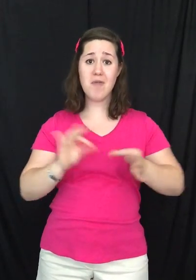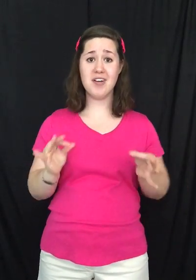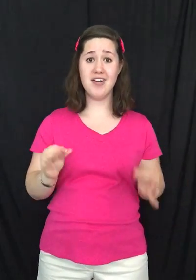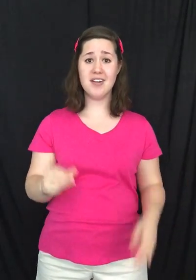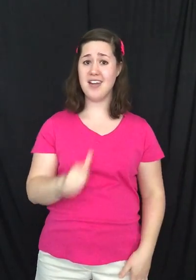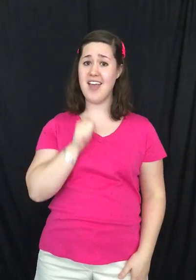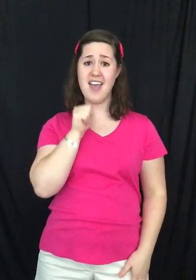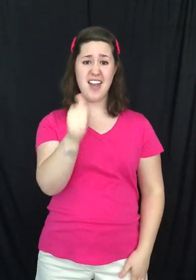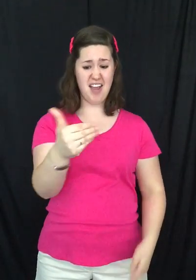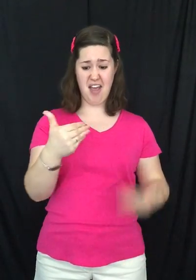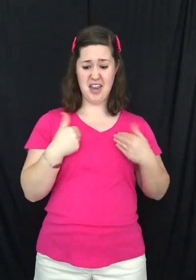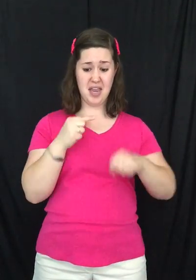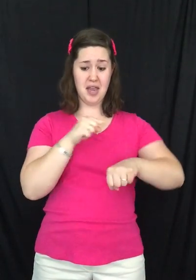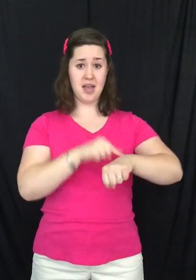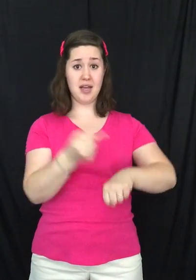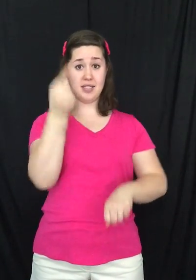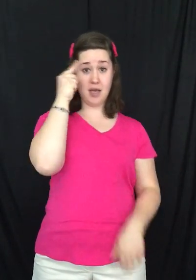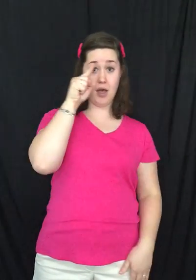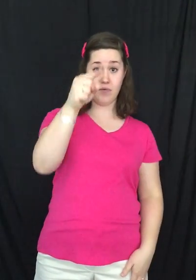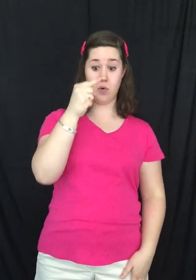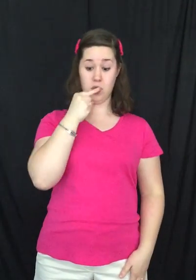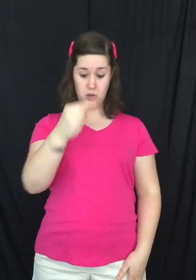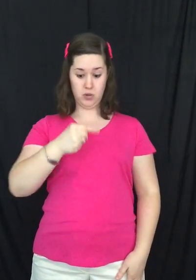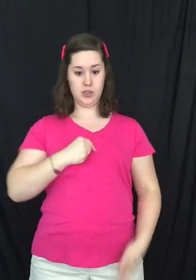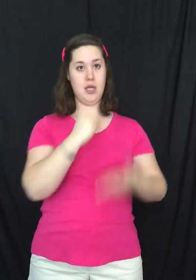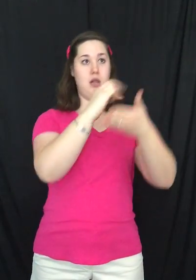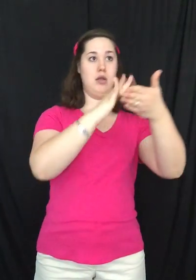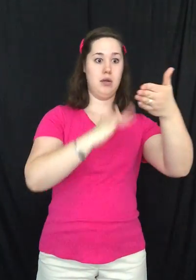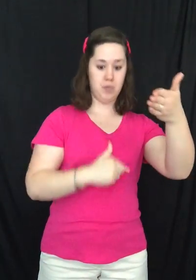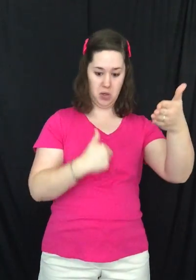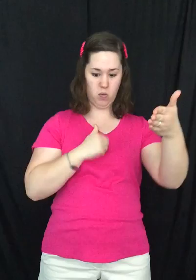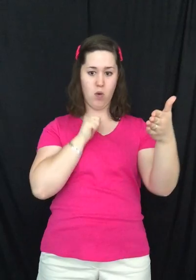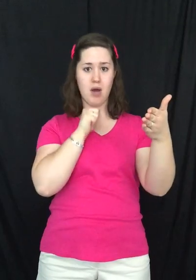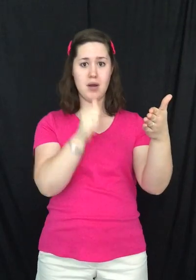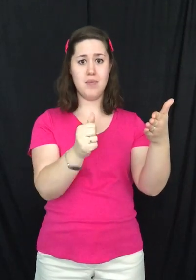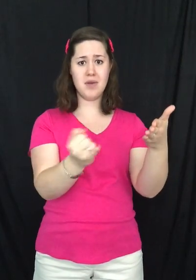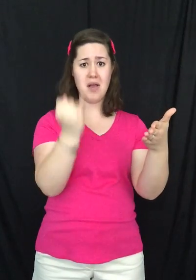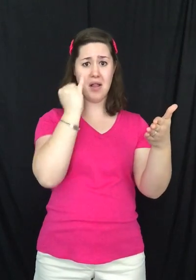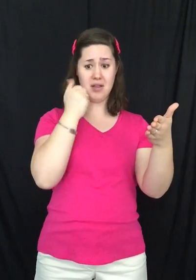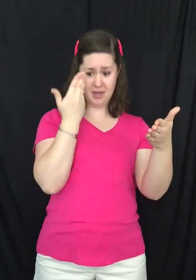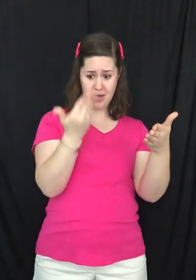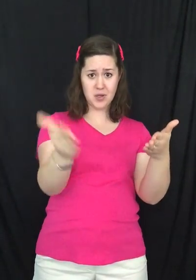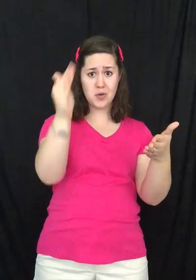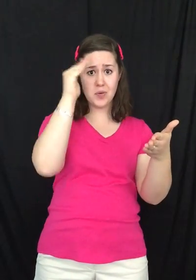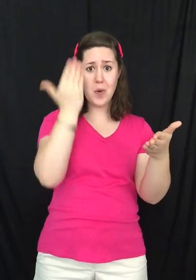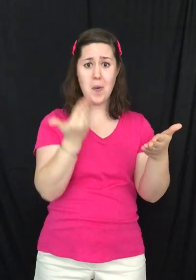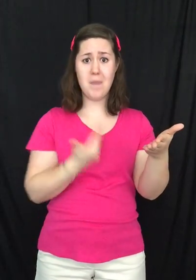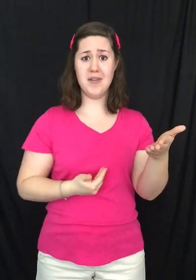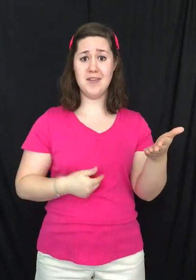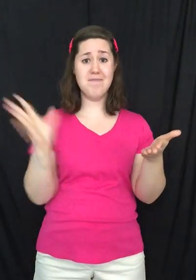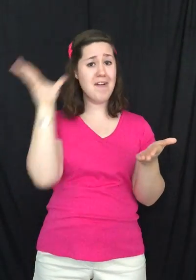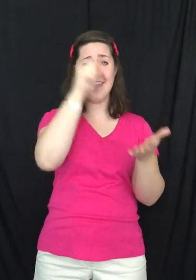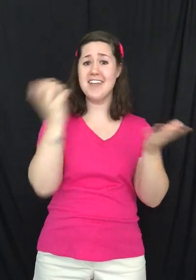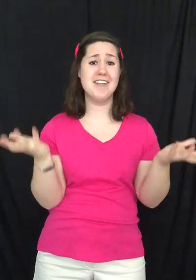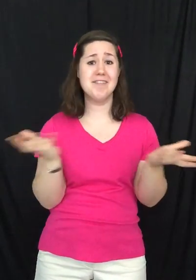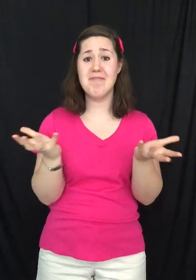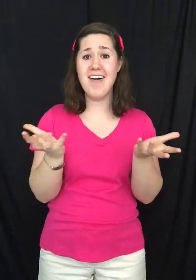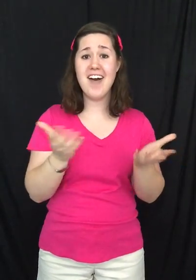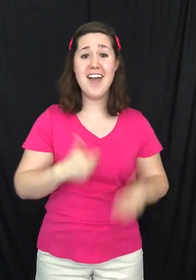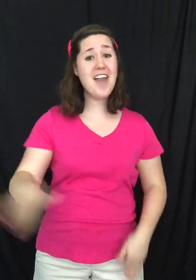And I ain't got time for you telling me What I'm not like, you know me Well guess what,